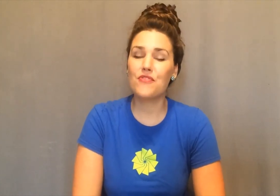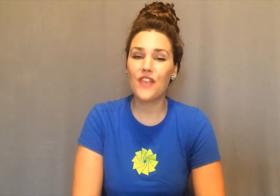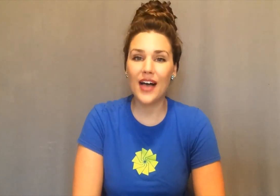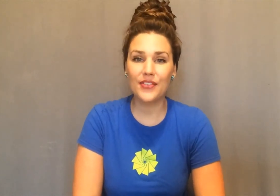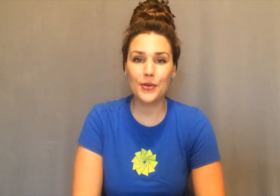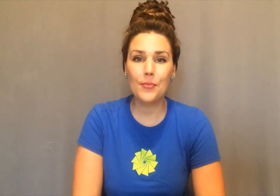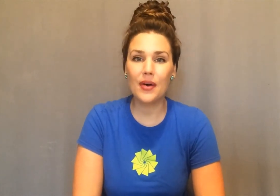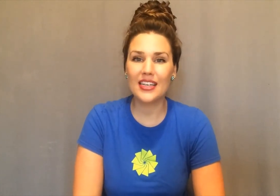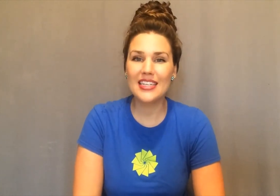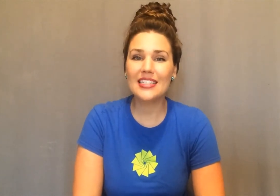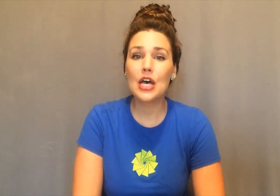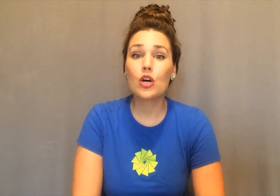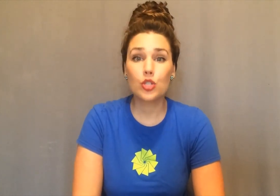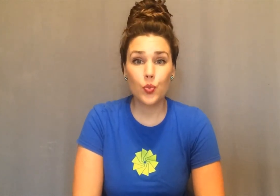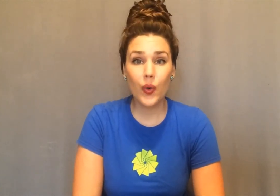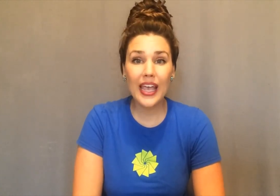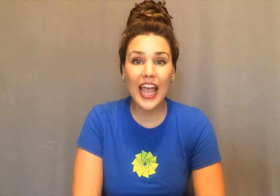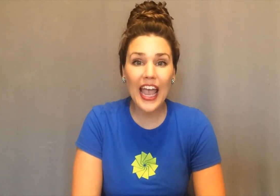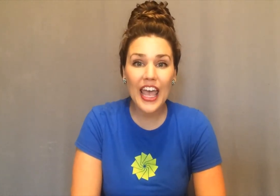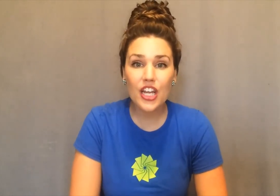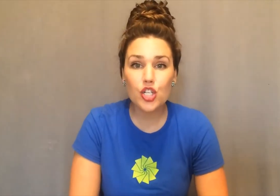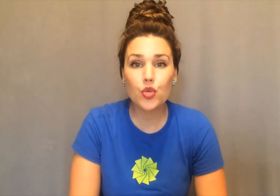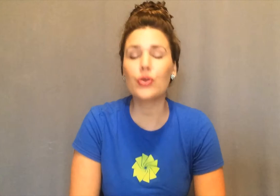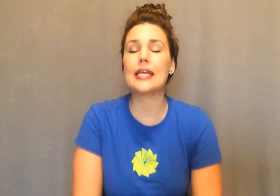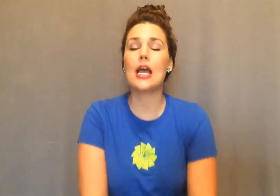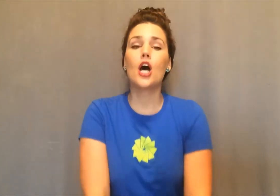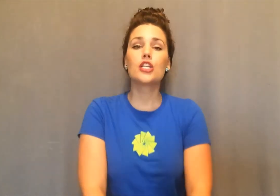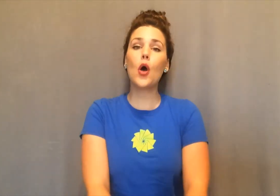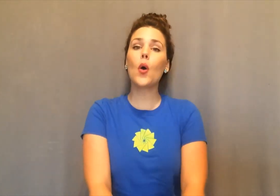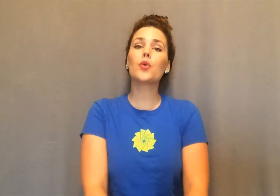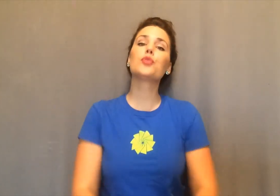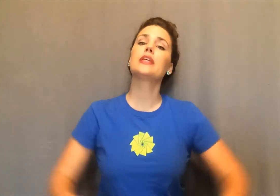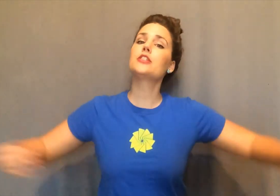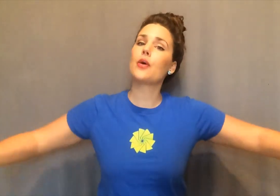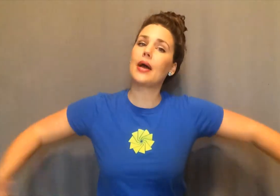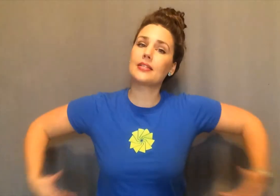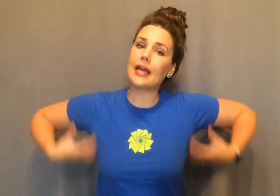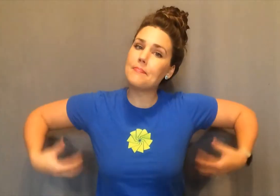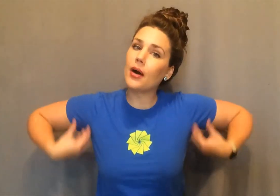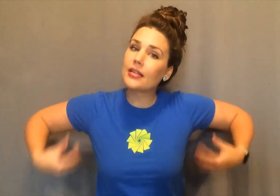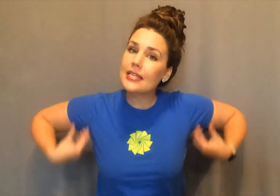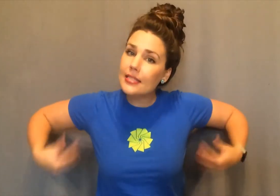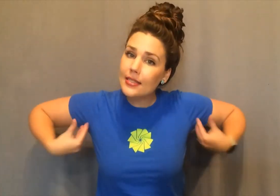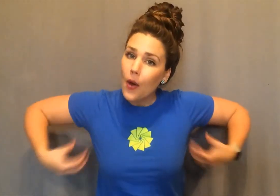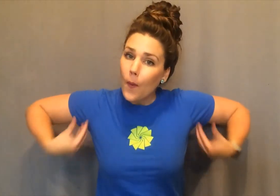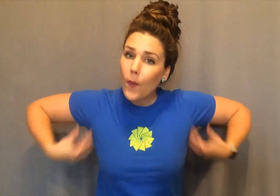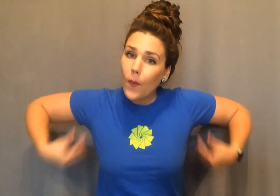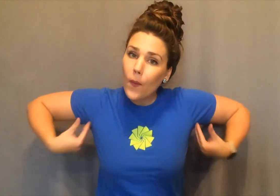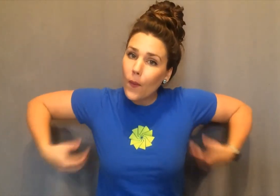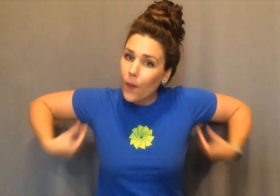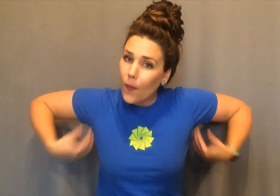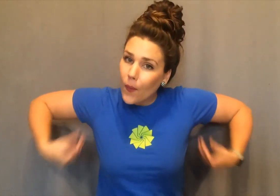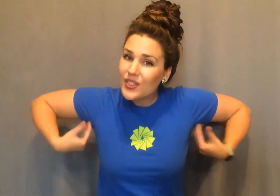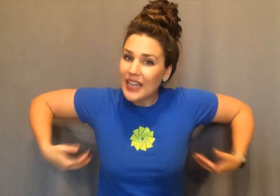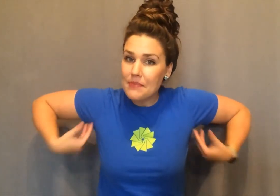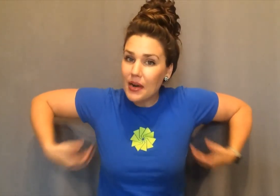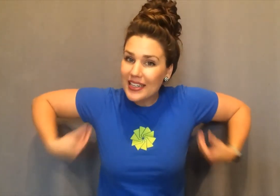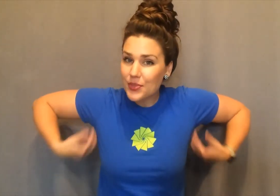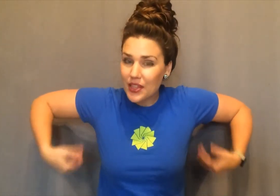Five Little Monkeys Swinging in a Tree. So you need to know how to sign monkeys. Sign monkeys with